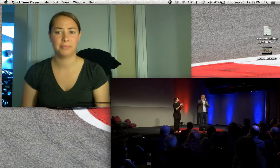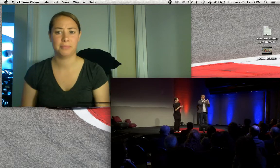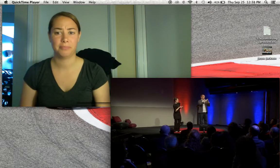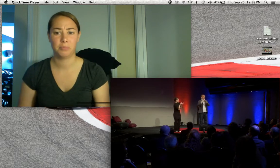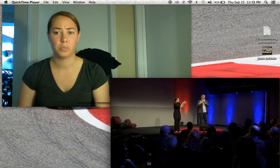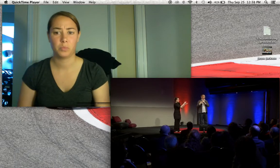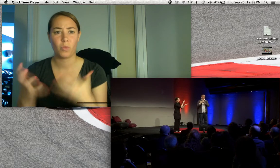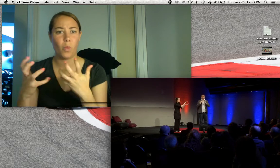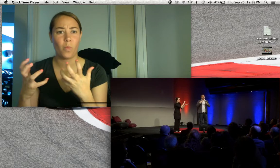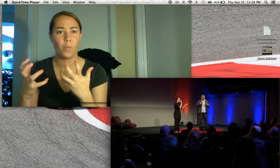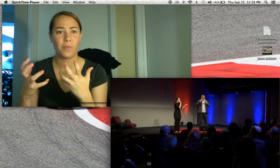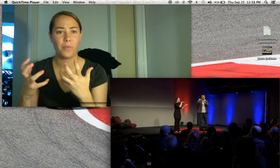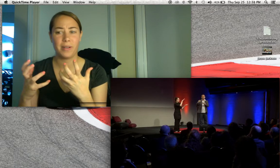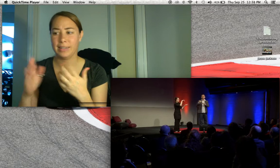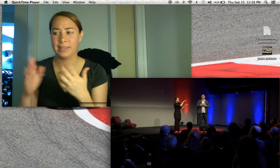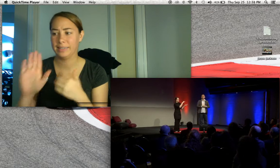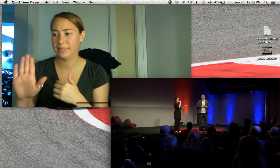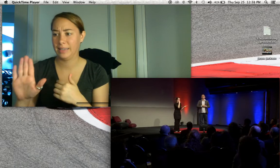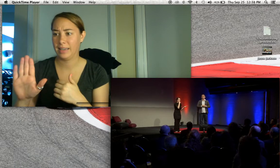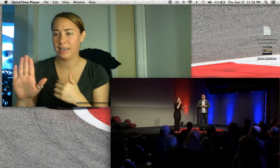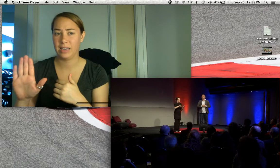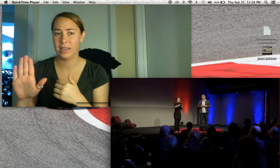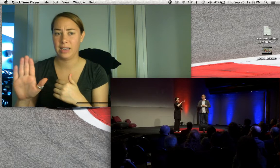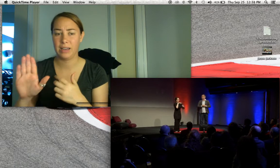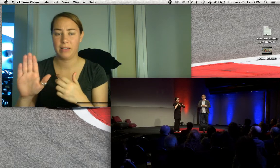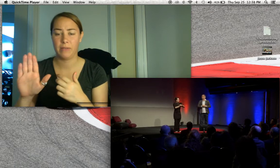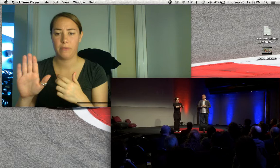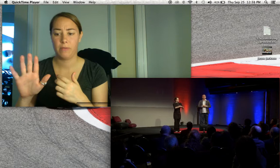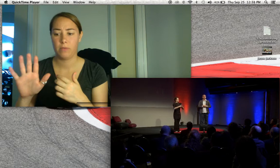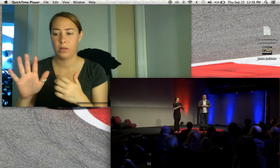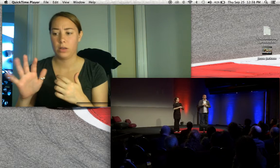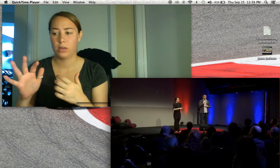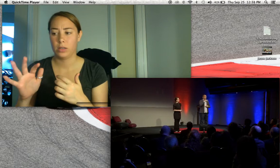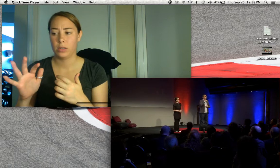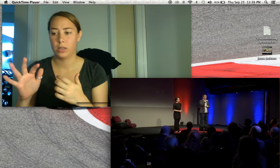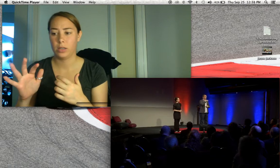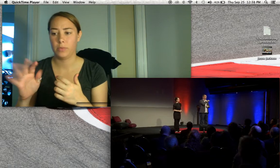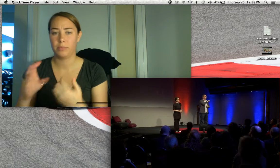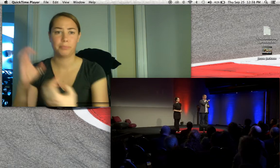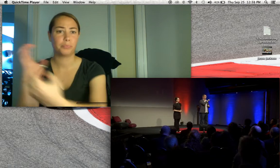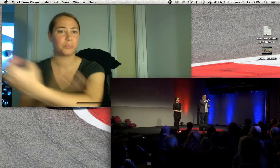best chance to participate in the hearing community, get access to the information.